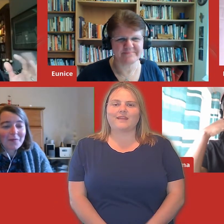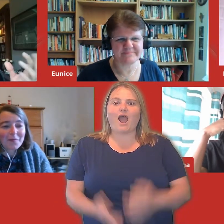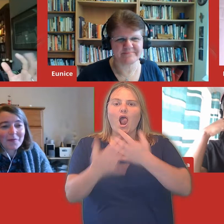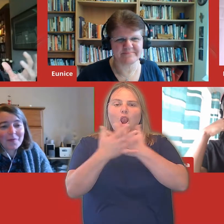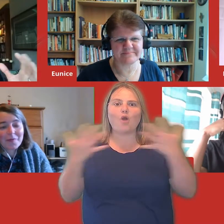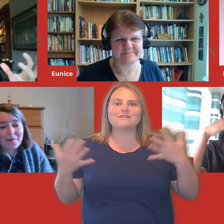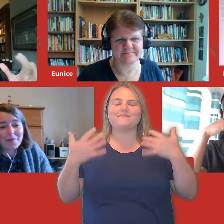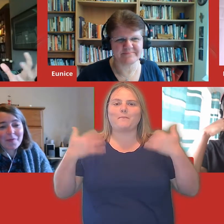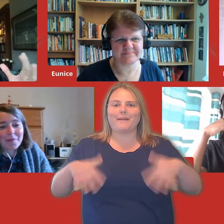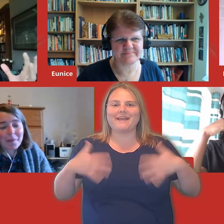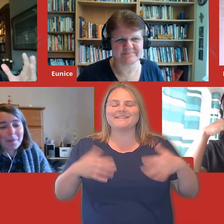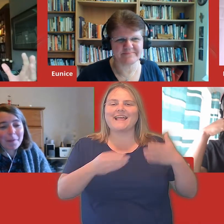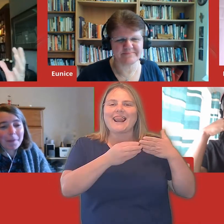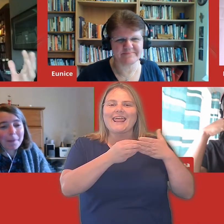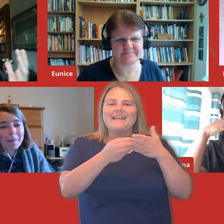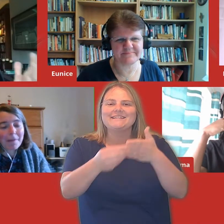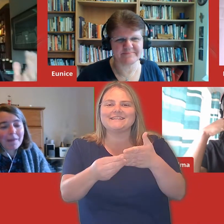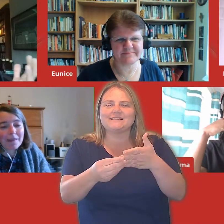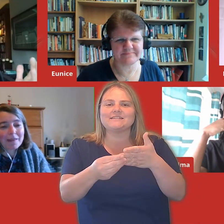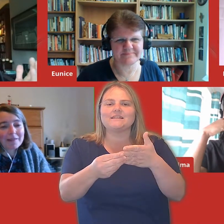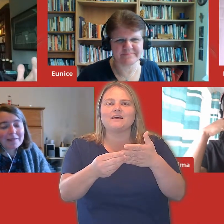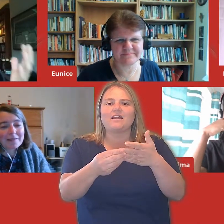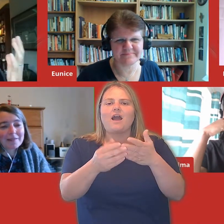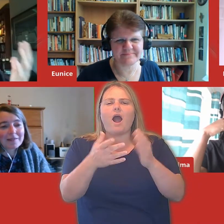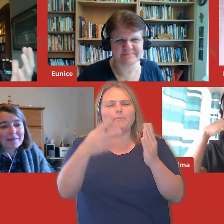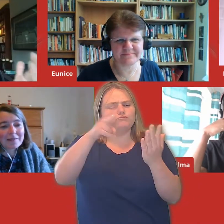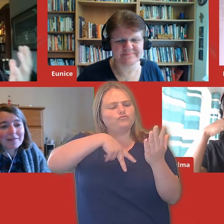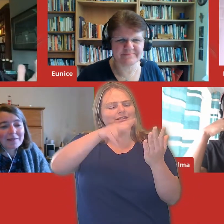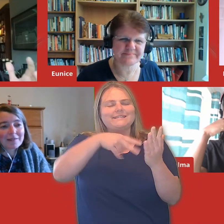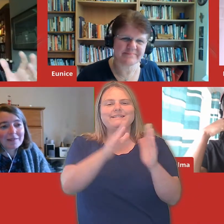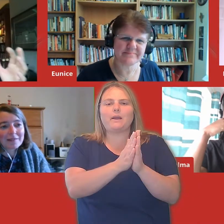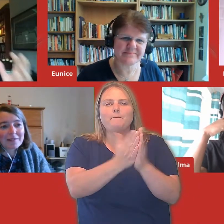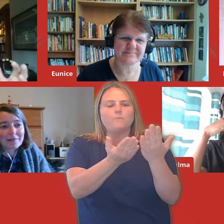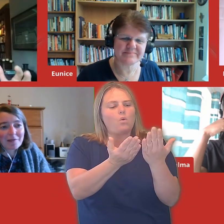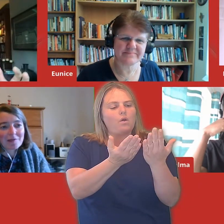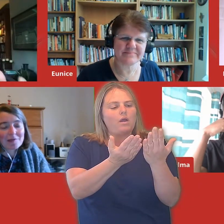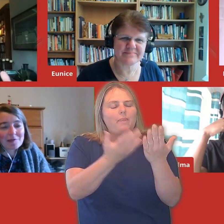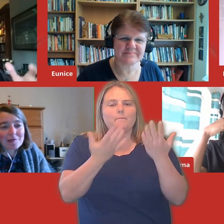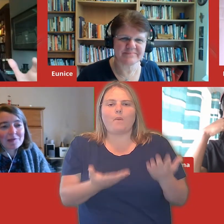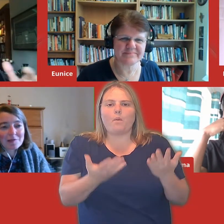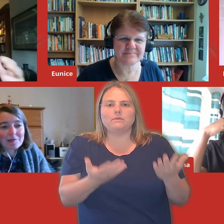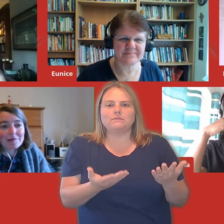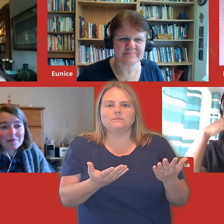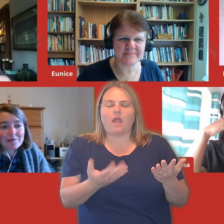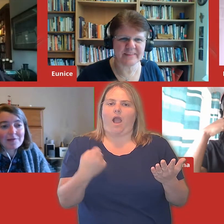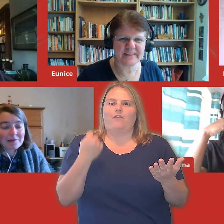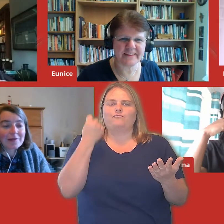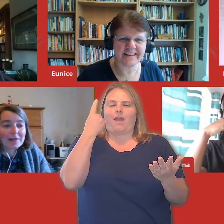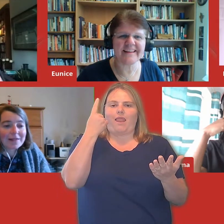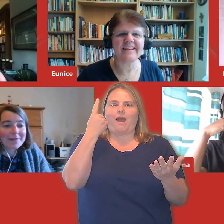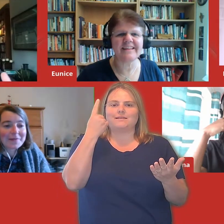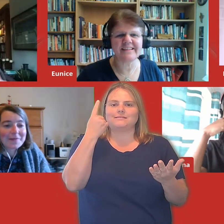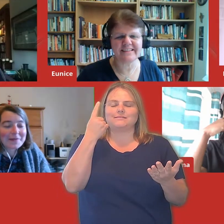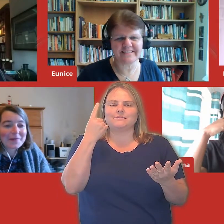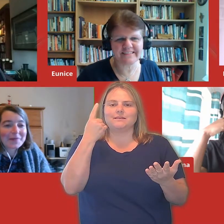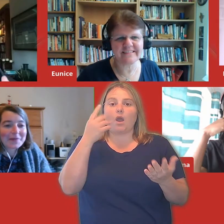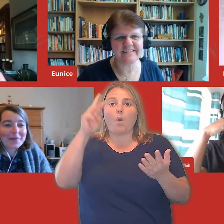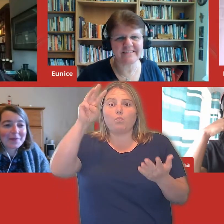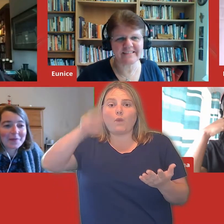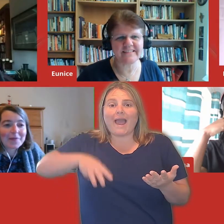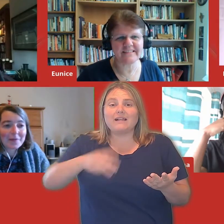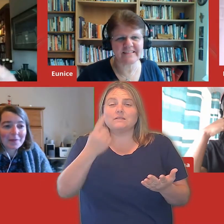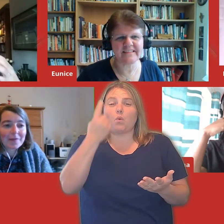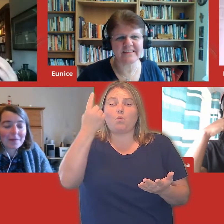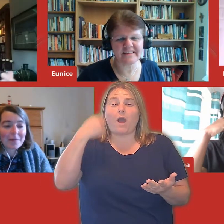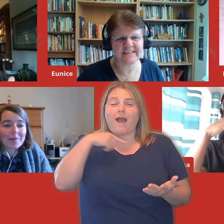of the Booker Prize winners. And Cardiff, actually Wales, 100 years ago, was the epicentre of multiracial